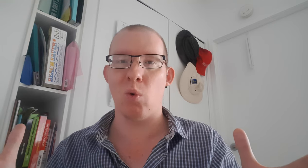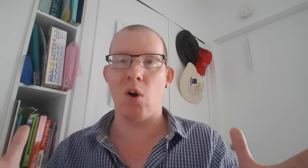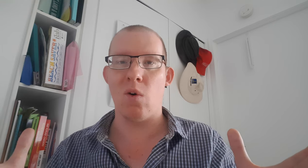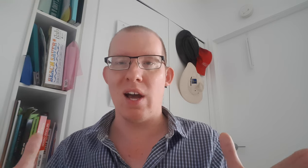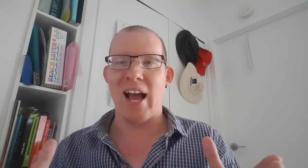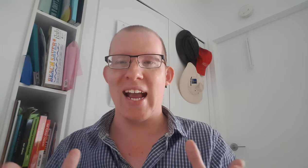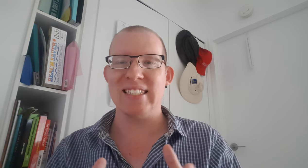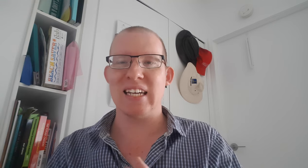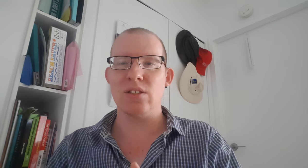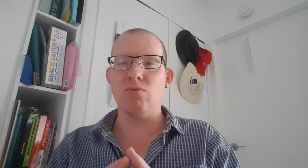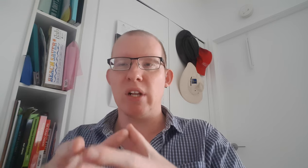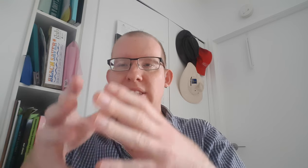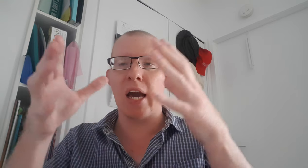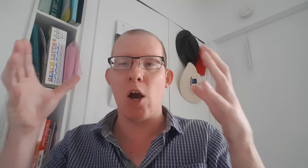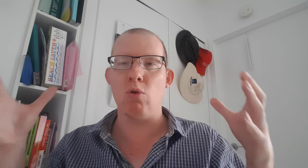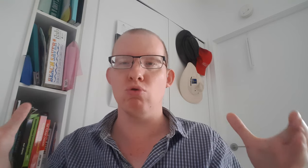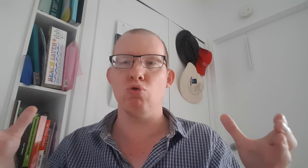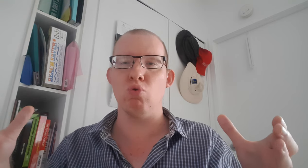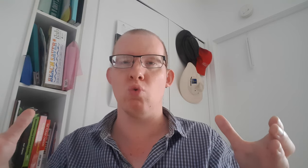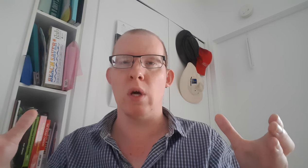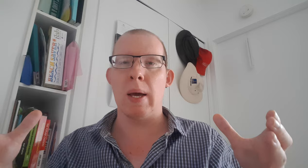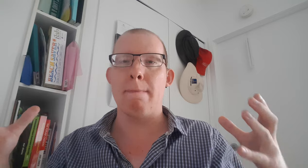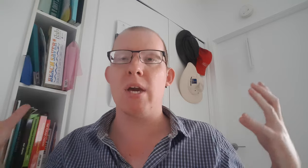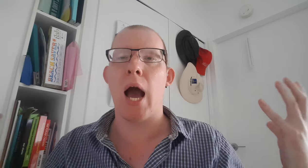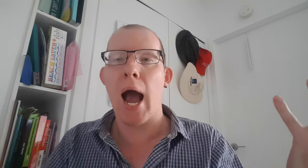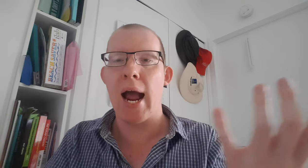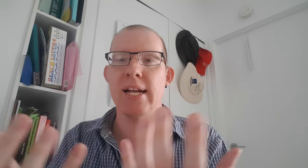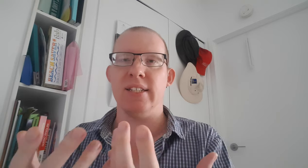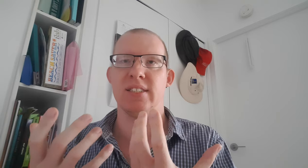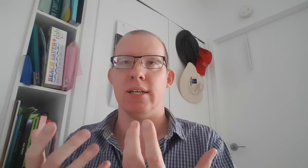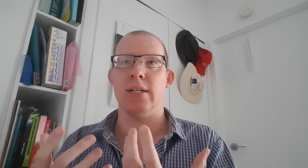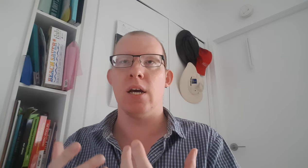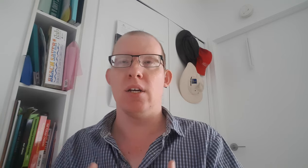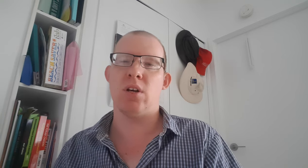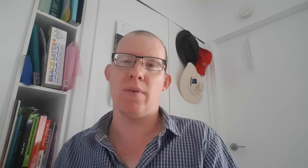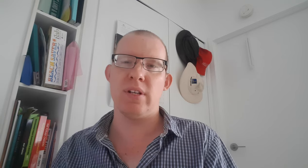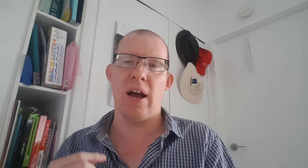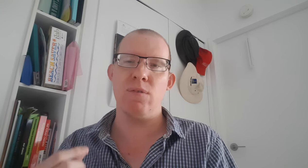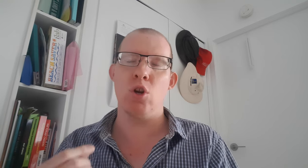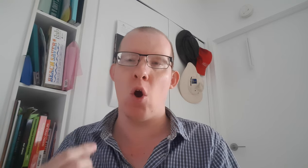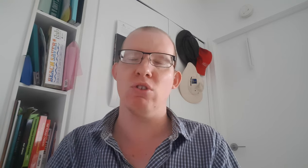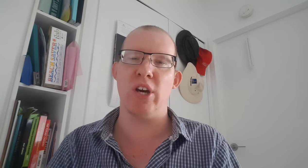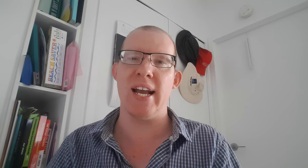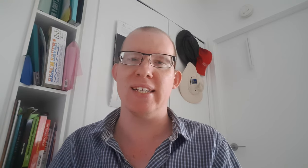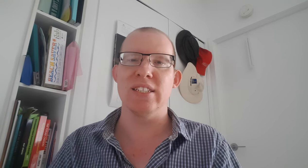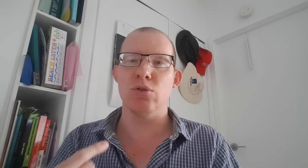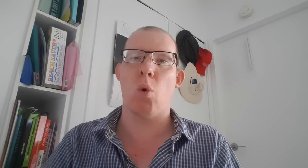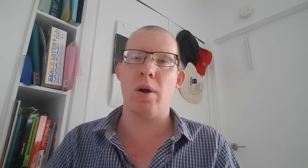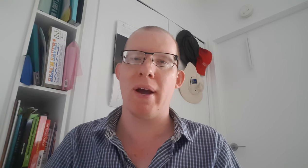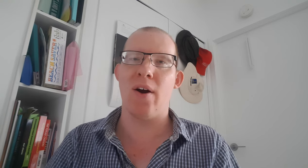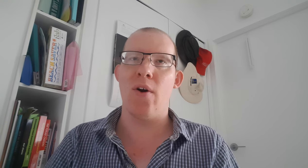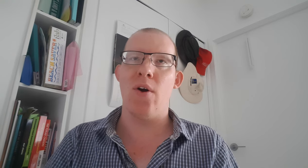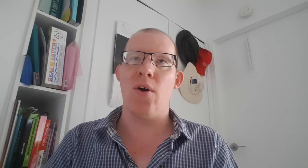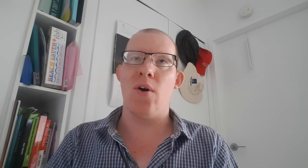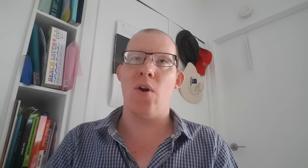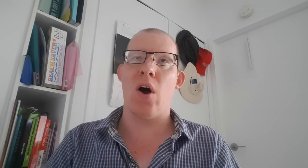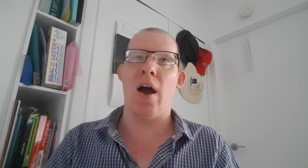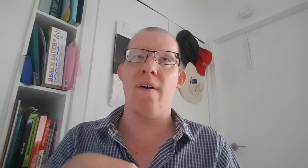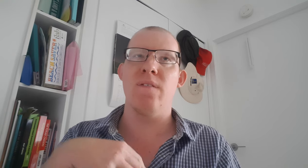well and it doesn't really tell you behind the scenes so you have no chance to talk about why I have